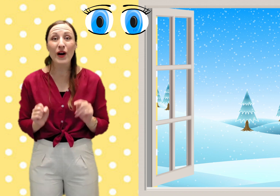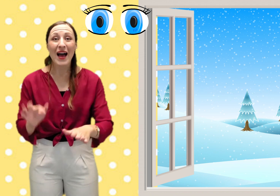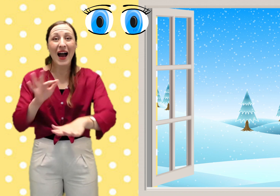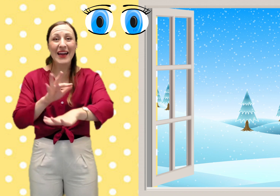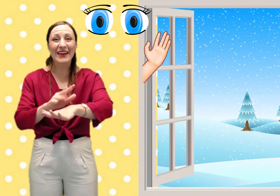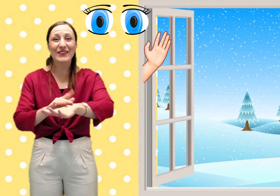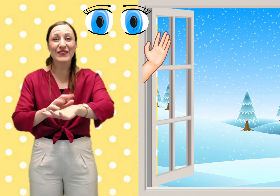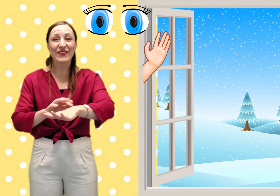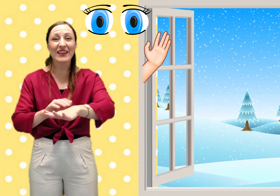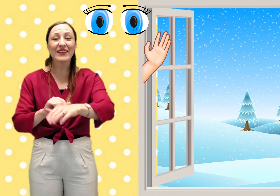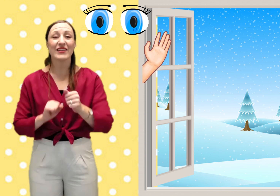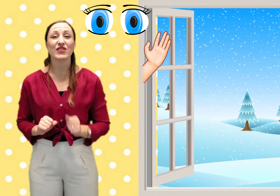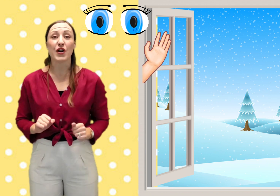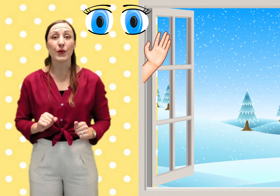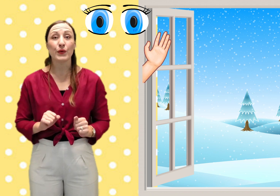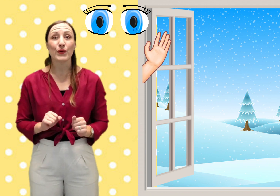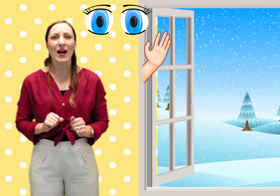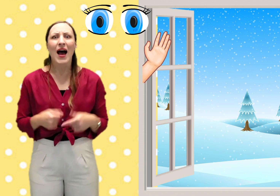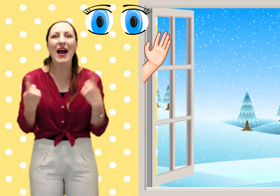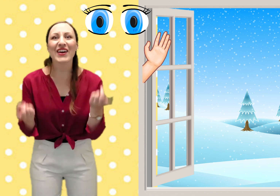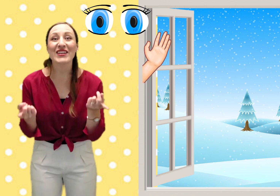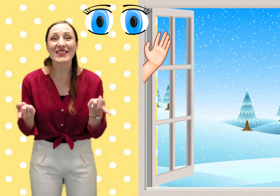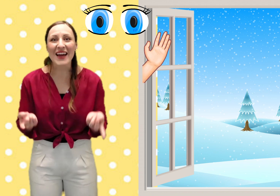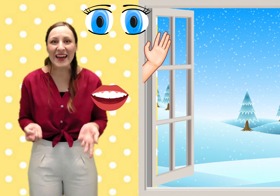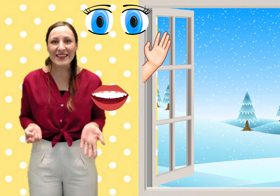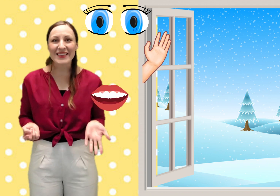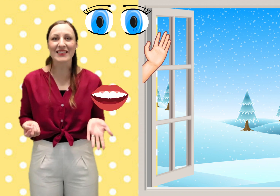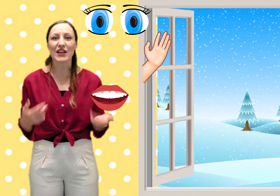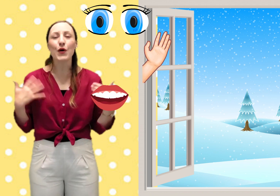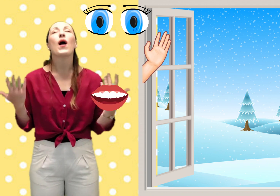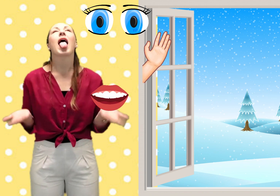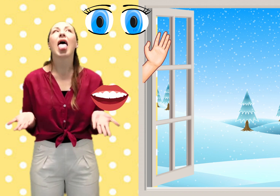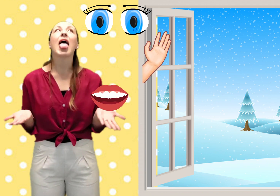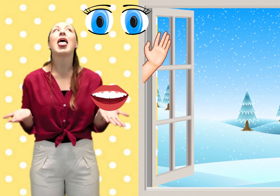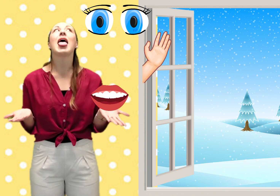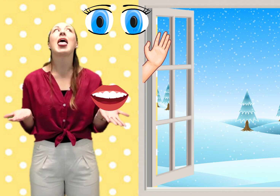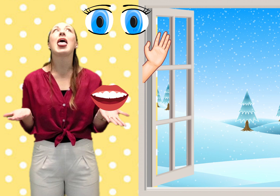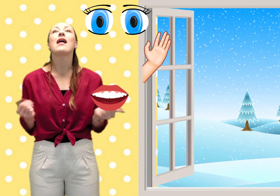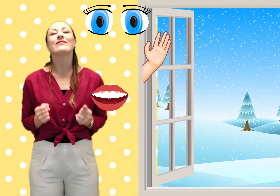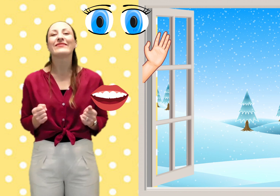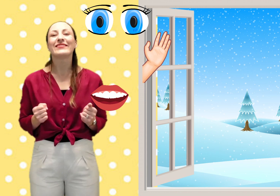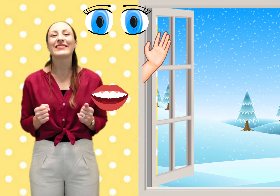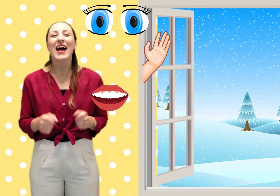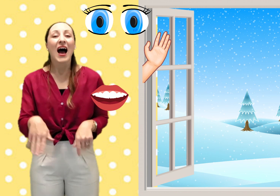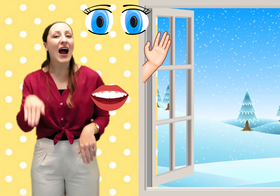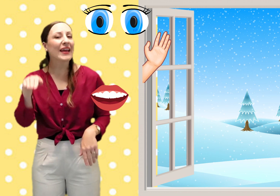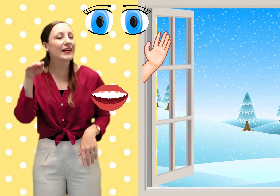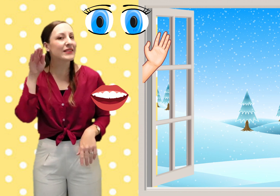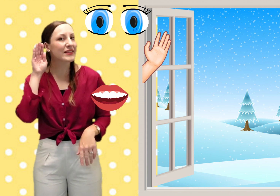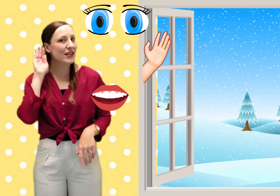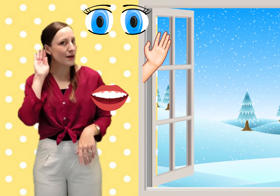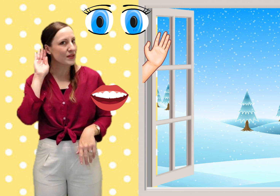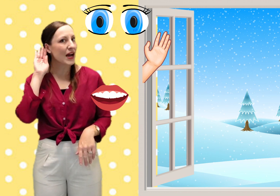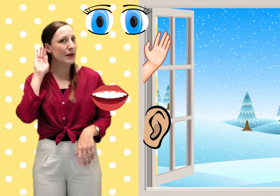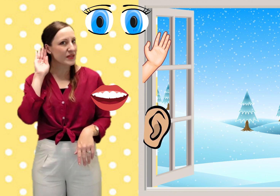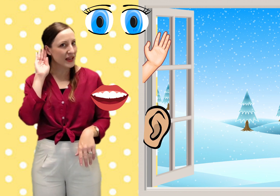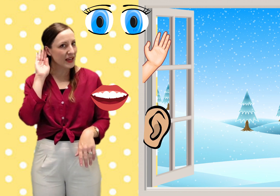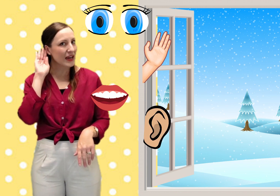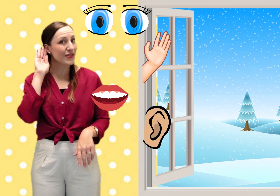i can feel the snow i could taste the snow uh i can sometimes hear